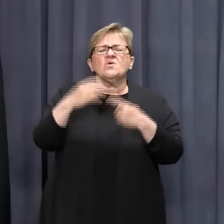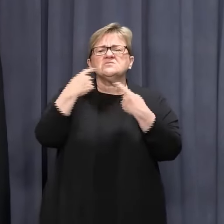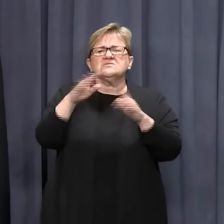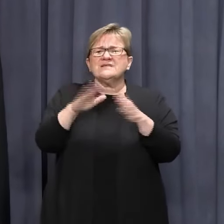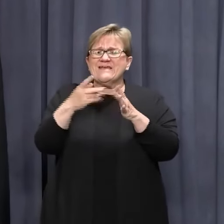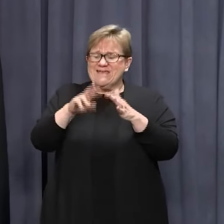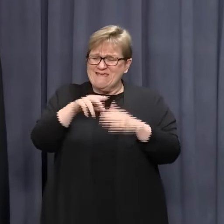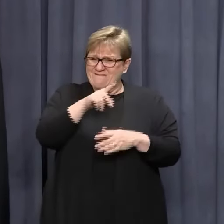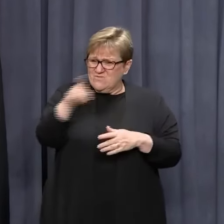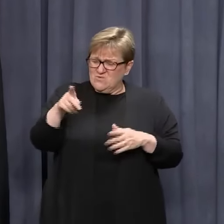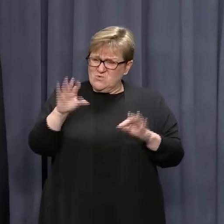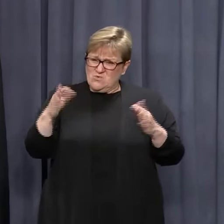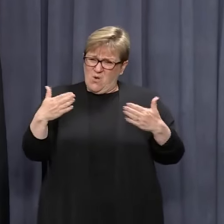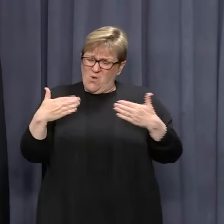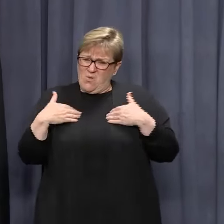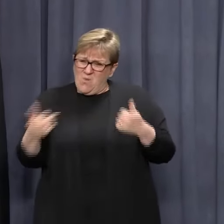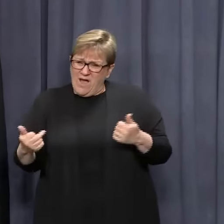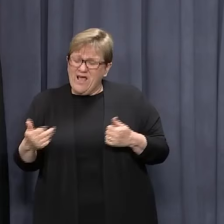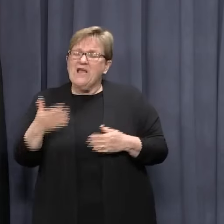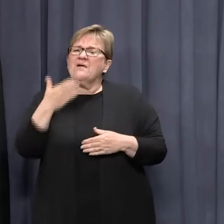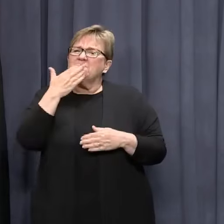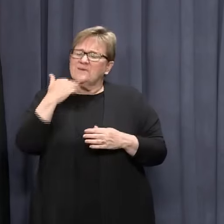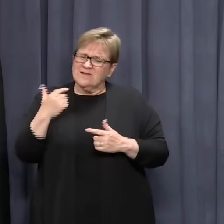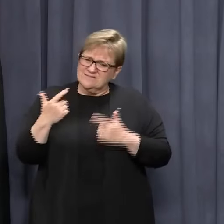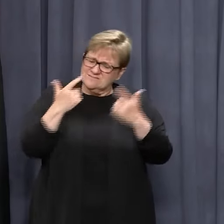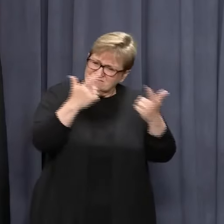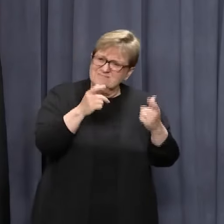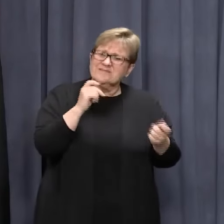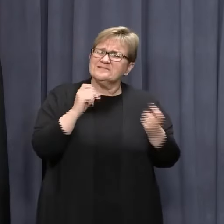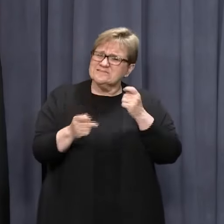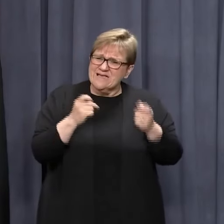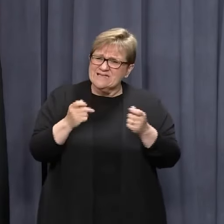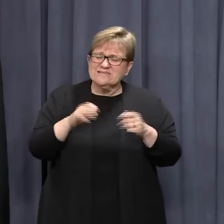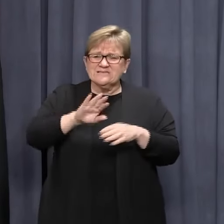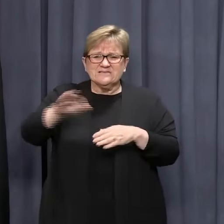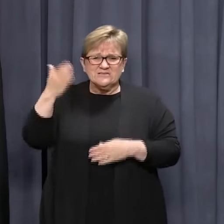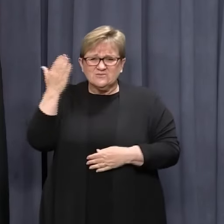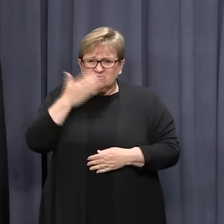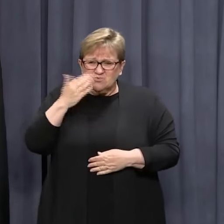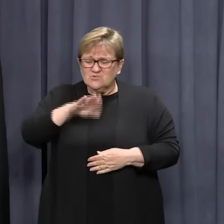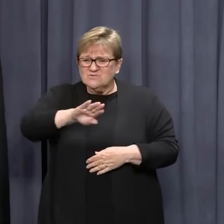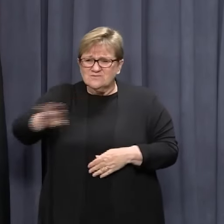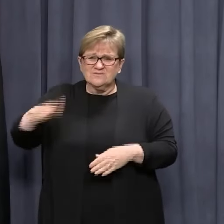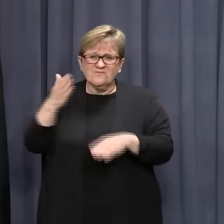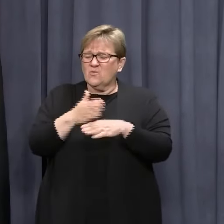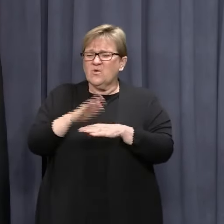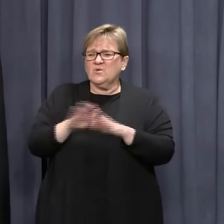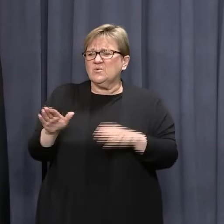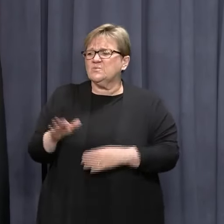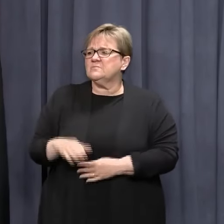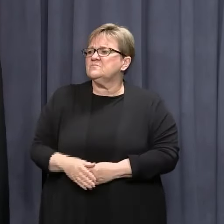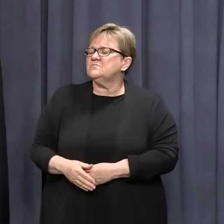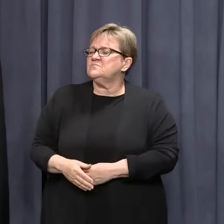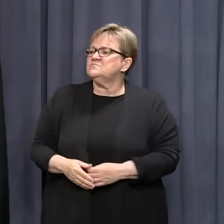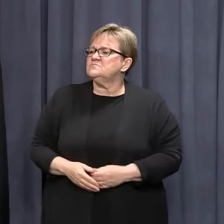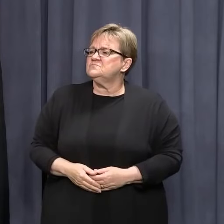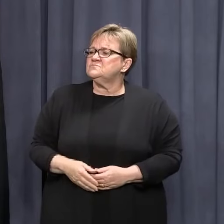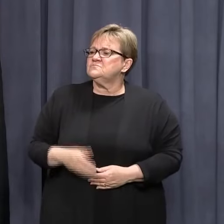community that if you are unwell, you should get yourself tested and stay away from school, stay away from work. And on